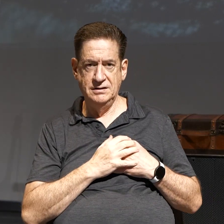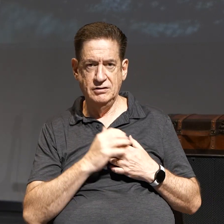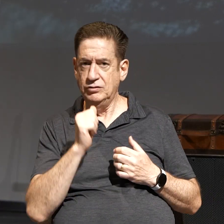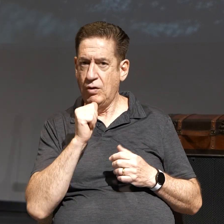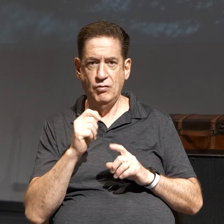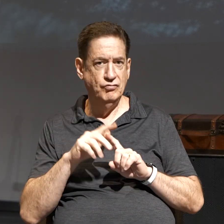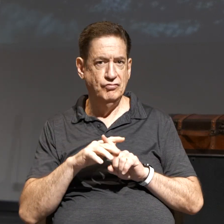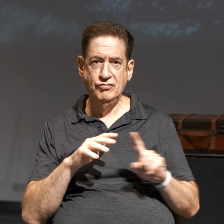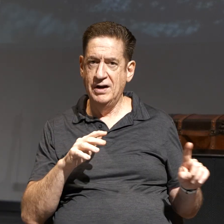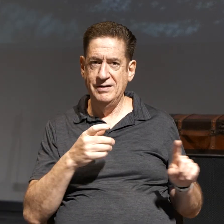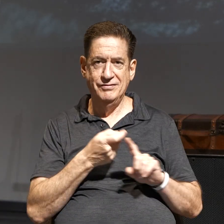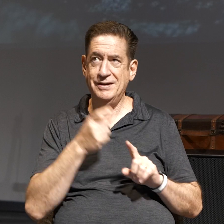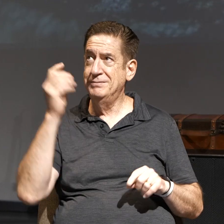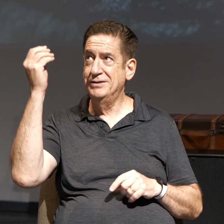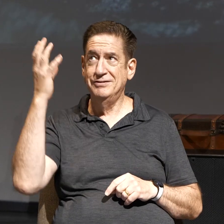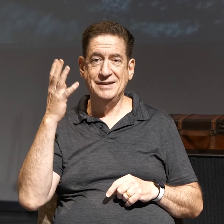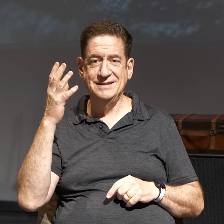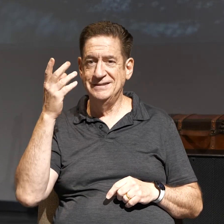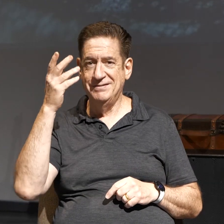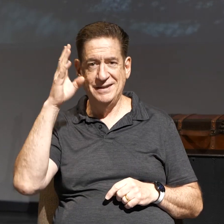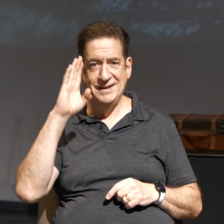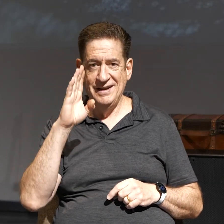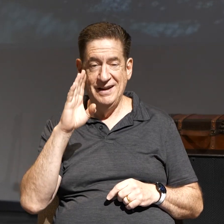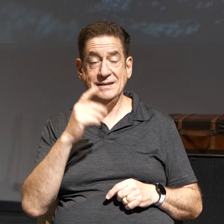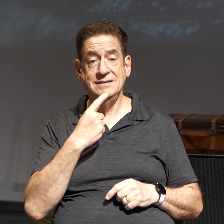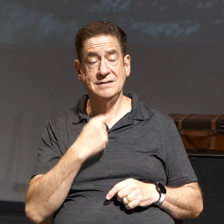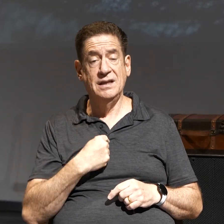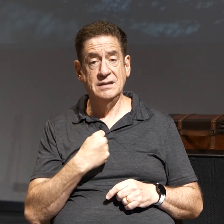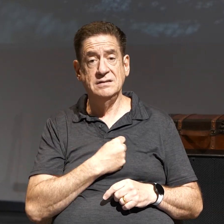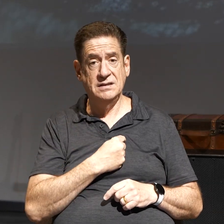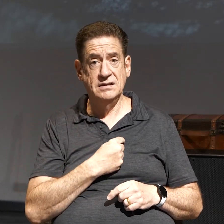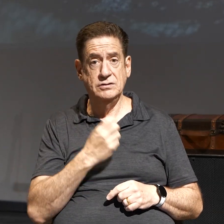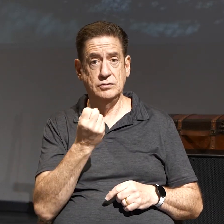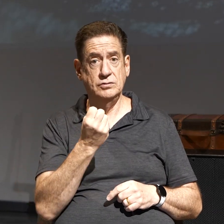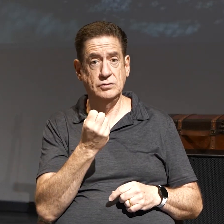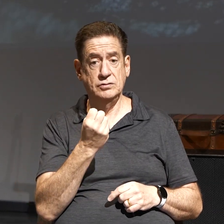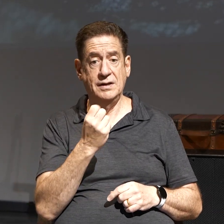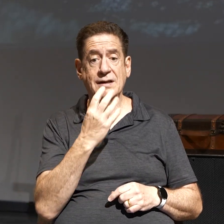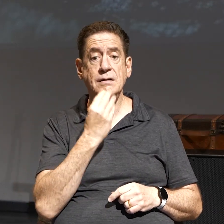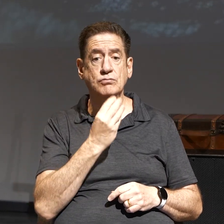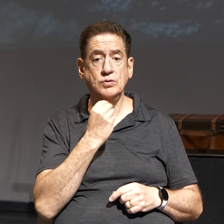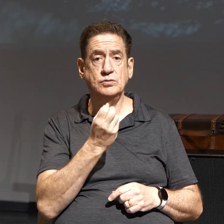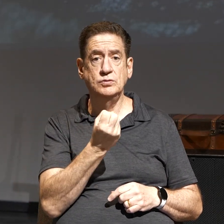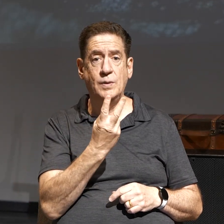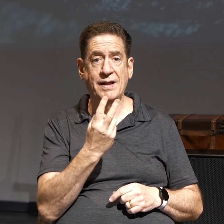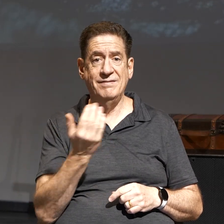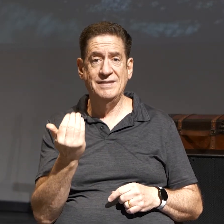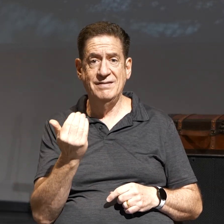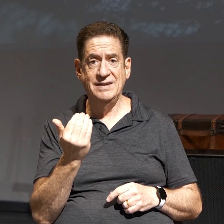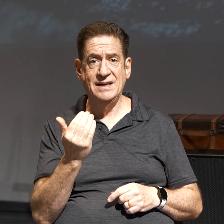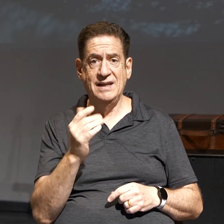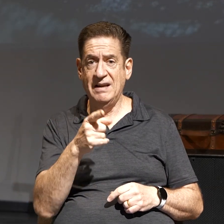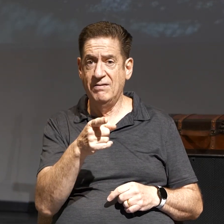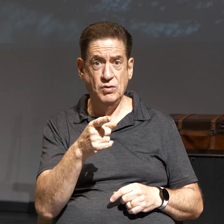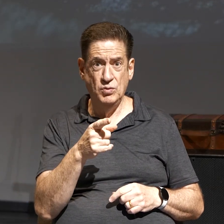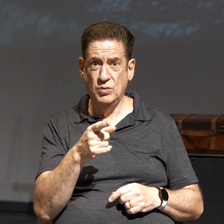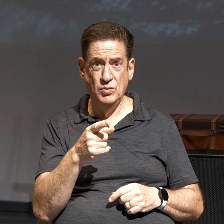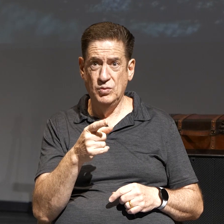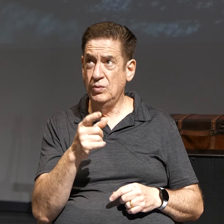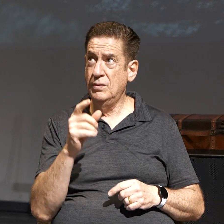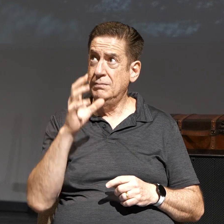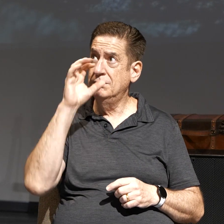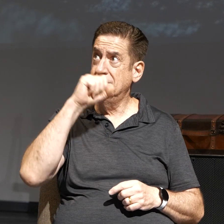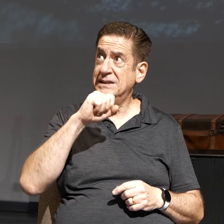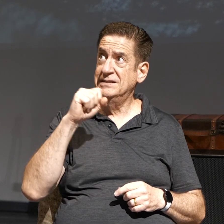of God, it tells us in 12.15 of Hebrews, don't miss the grace of God and let a bitter root grow up and cause